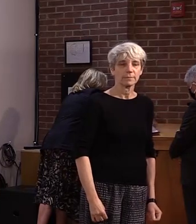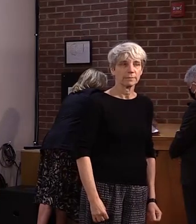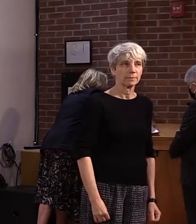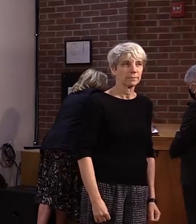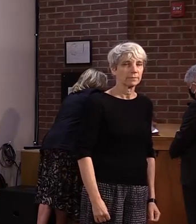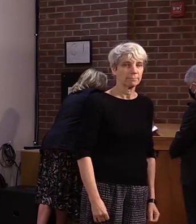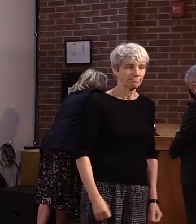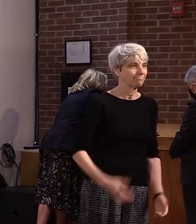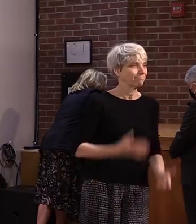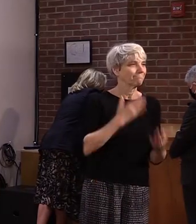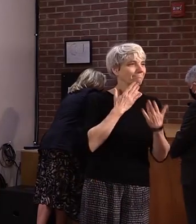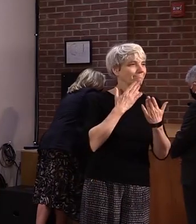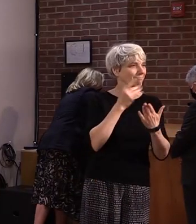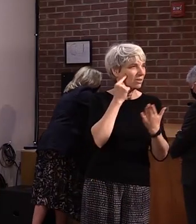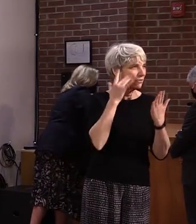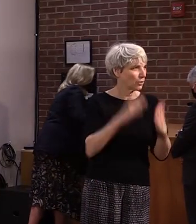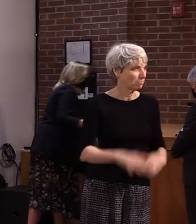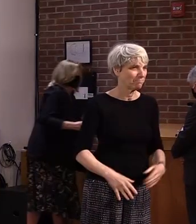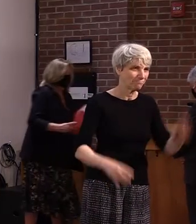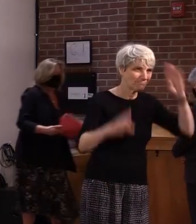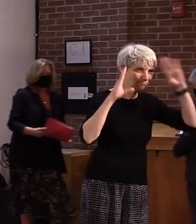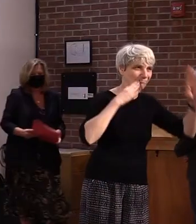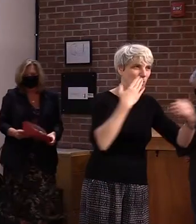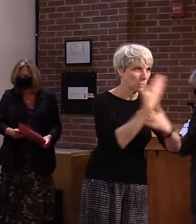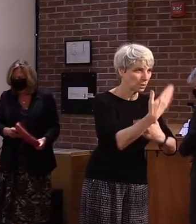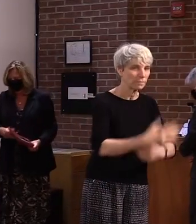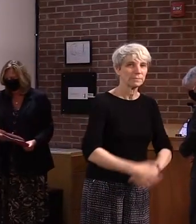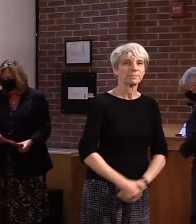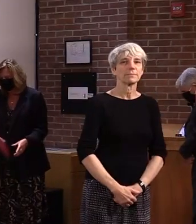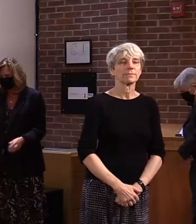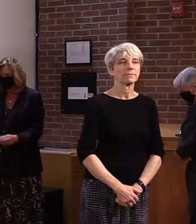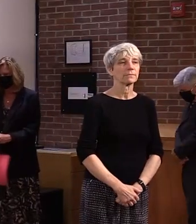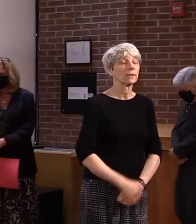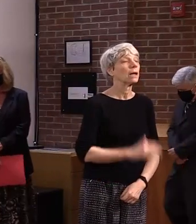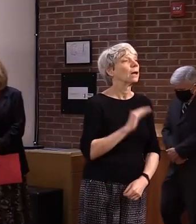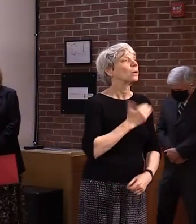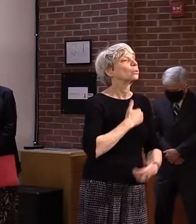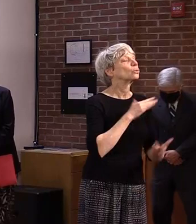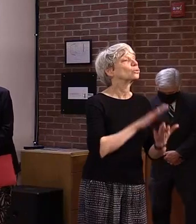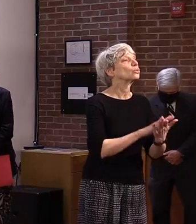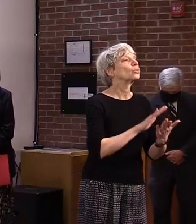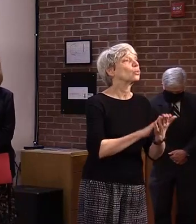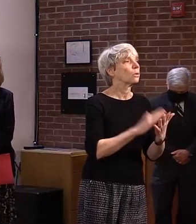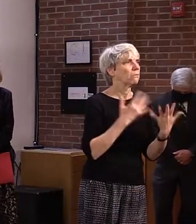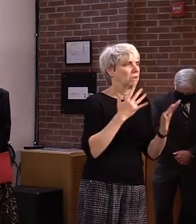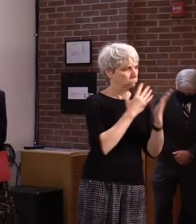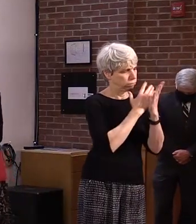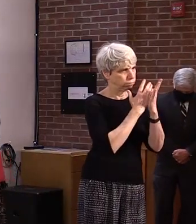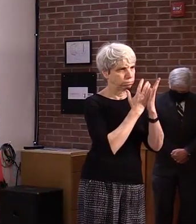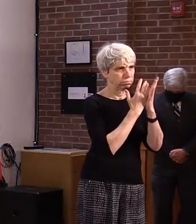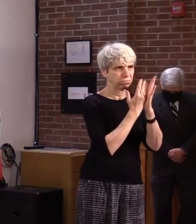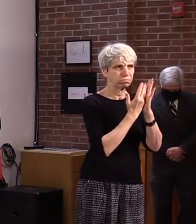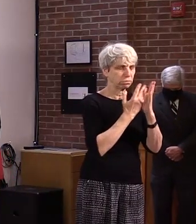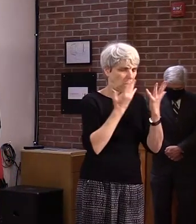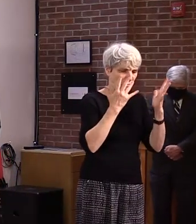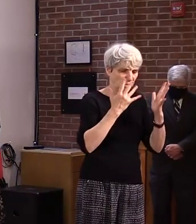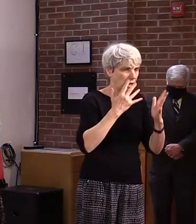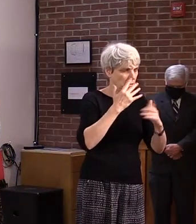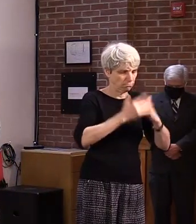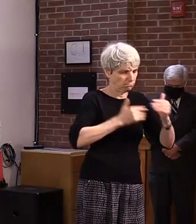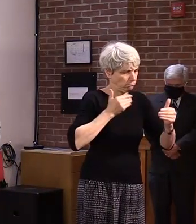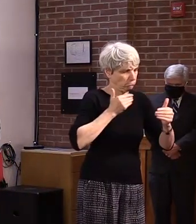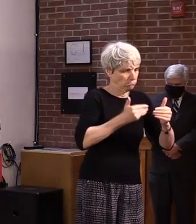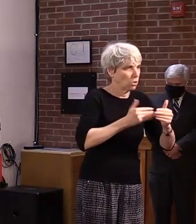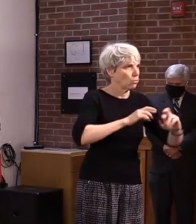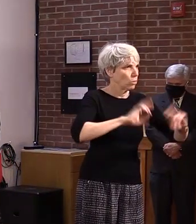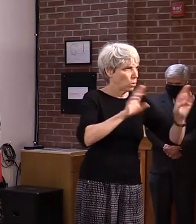Thank you, Governor. Good morning. Our schools are deep into implementing their reopening plans at this point. As expected,